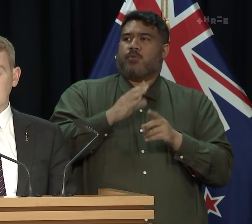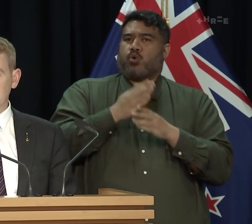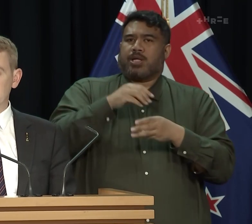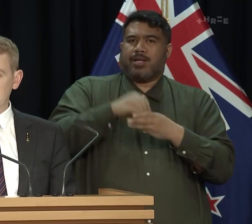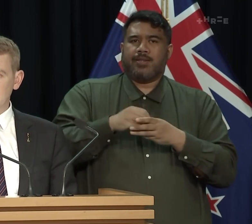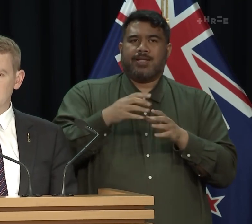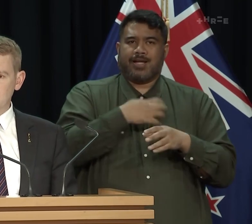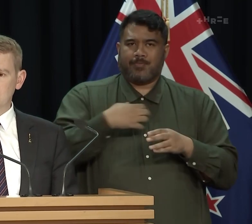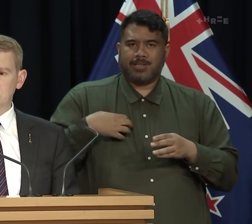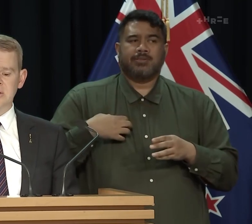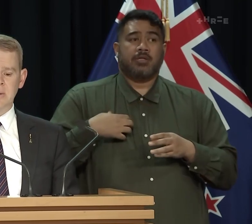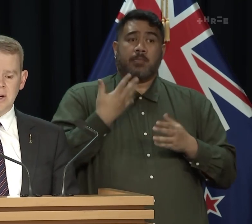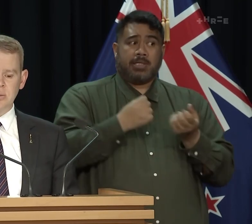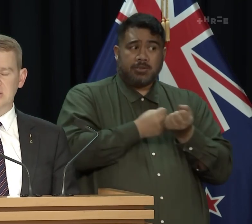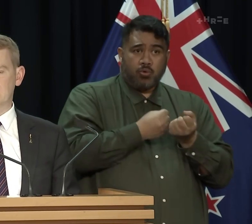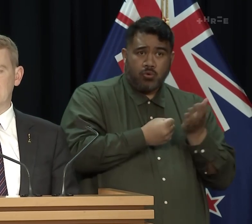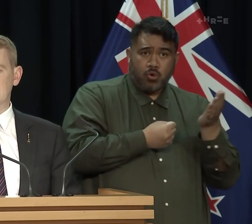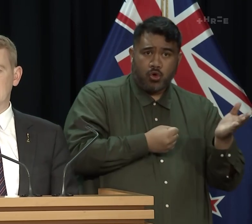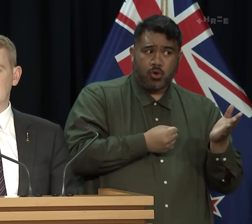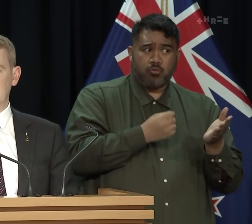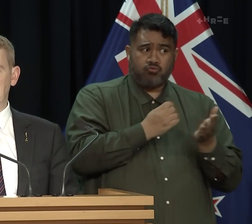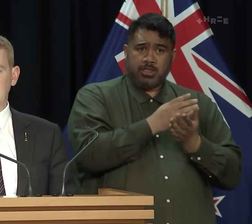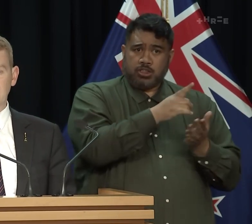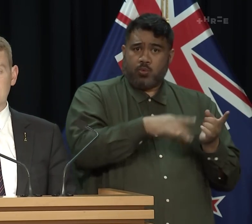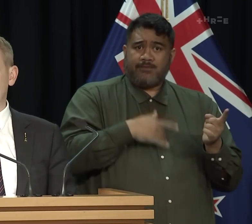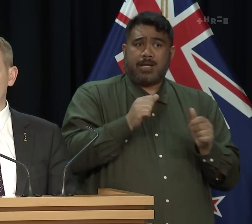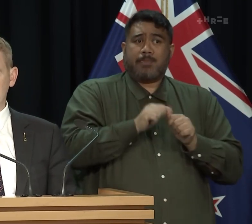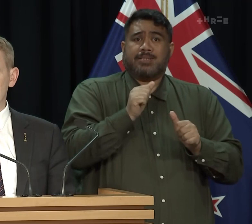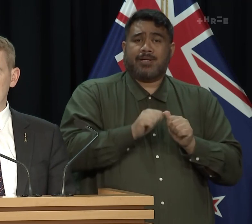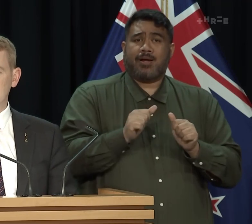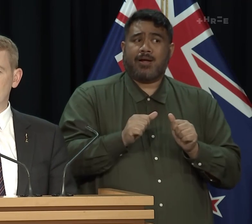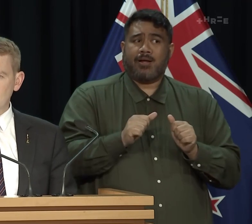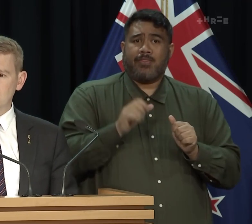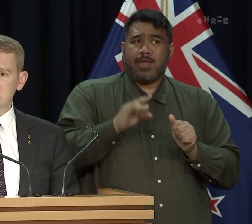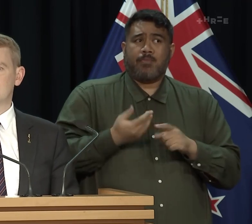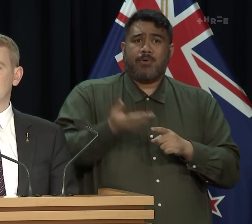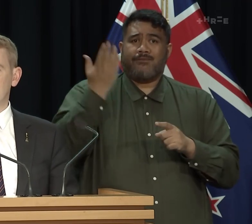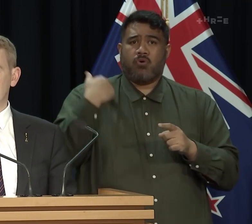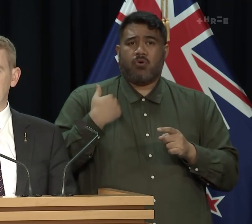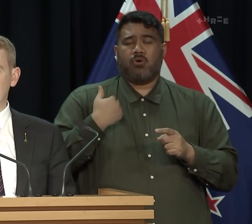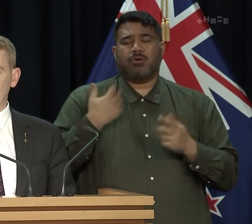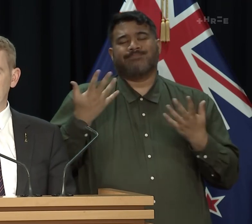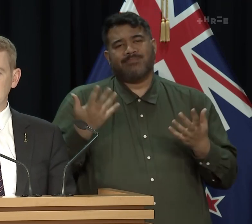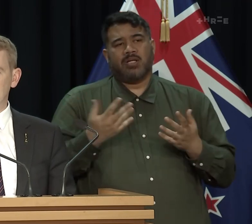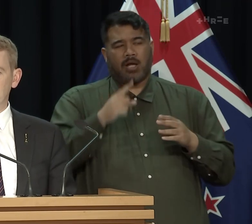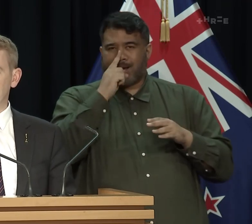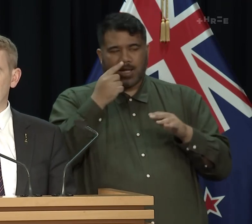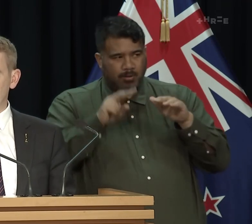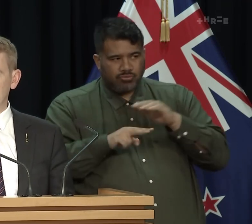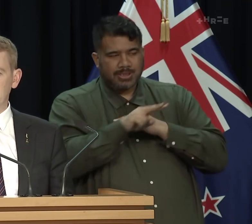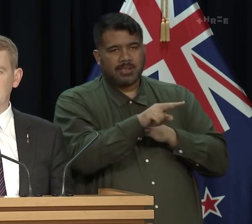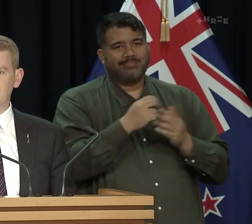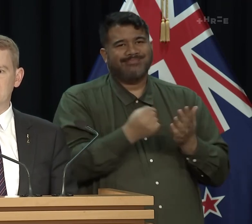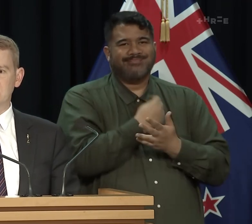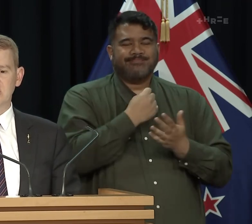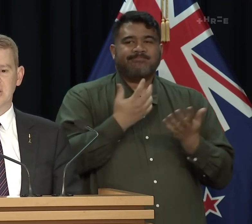She had been receiving support. She was in a much better space. Had I been able to foresee this, of course, there would have been more things that, you know, we